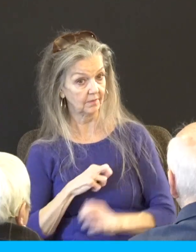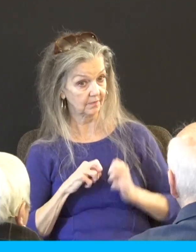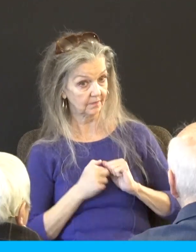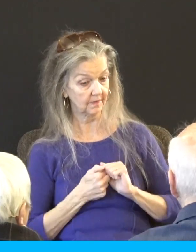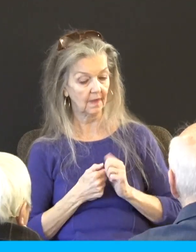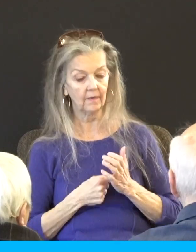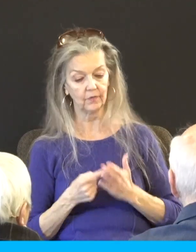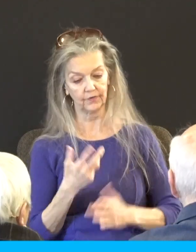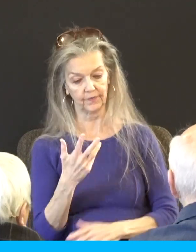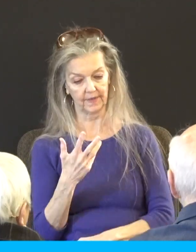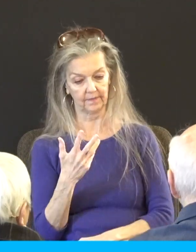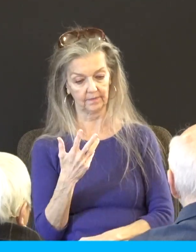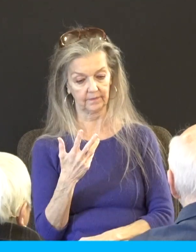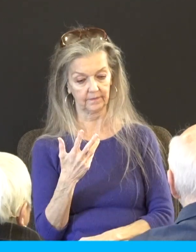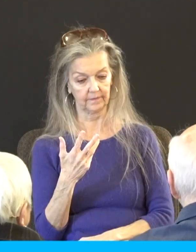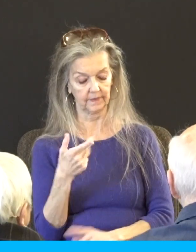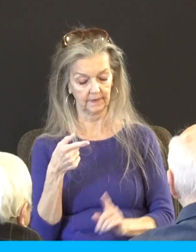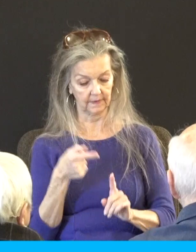thing what did he not mention